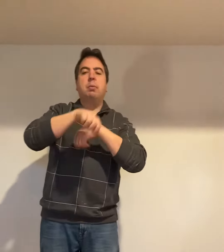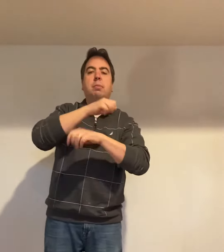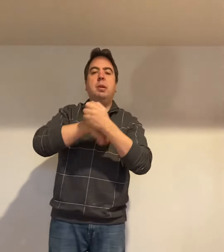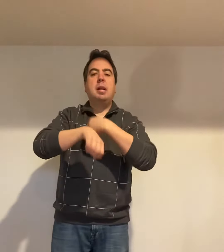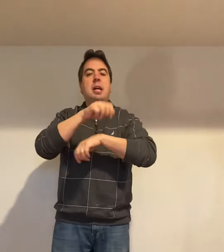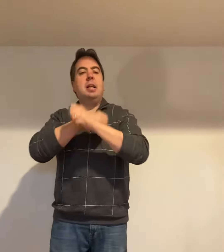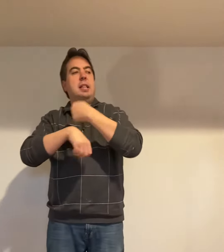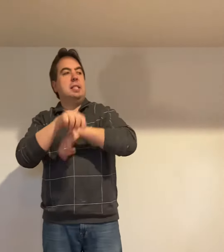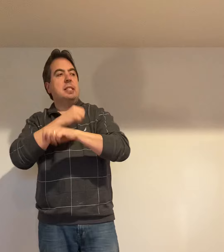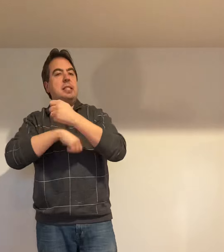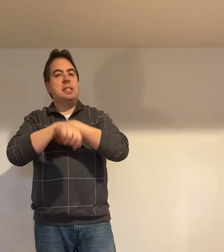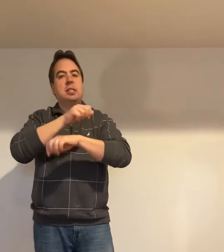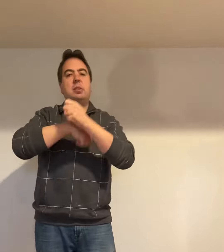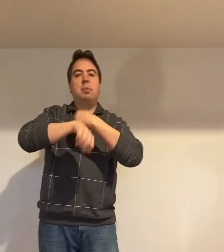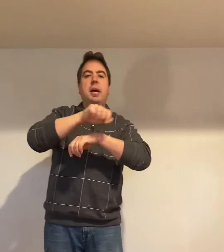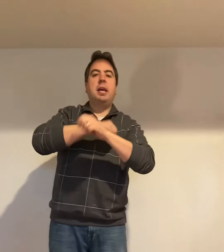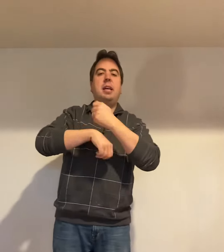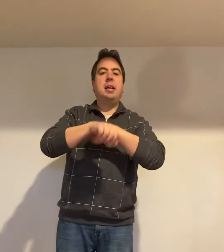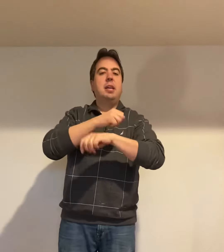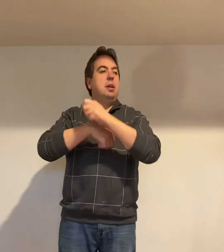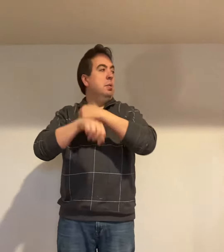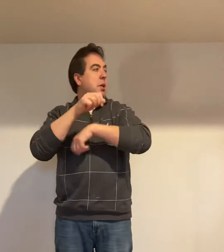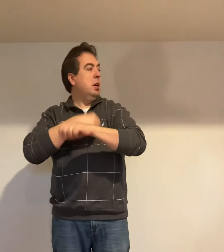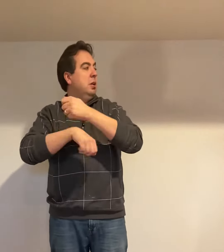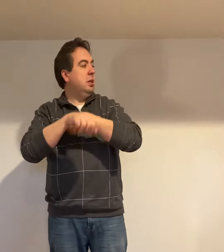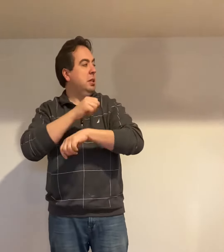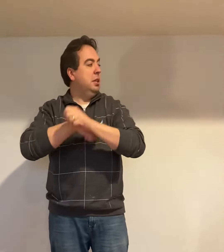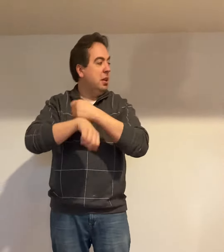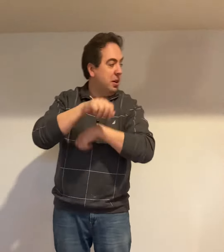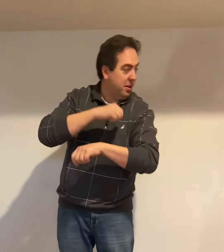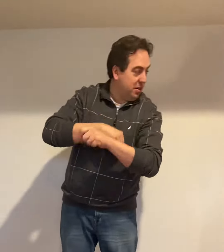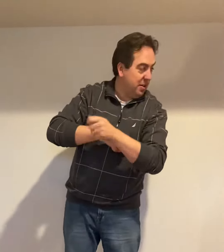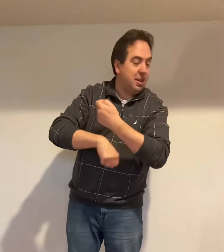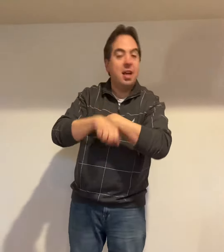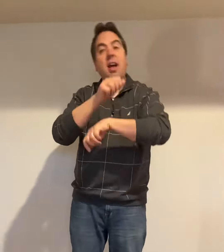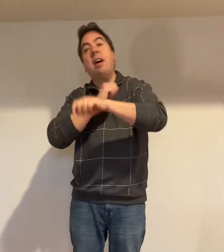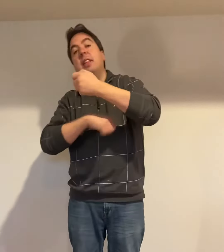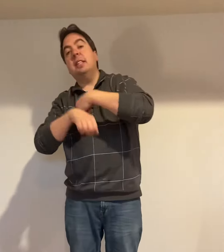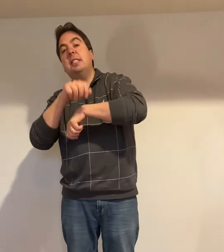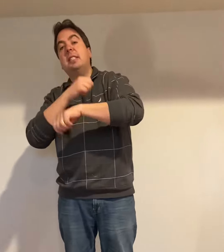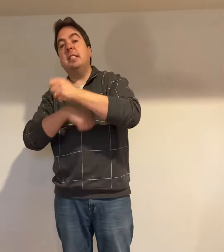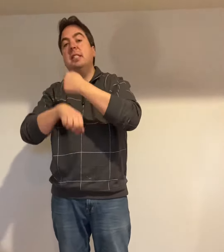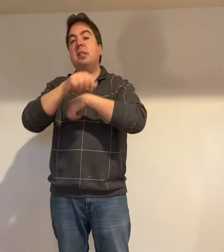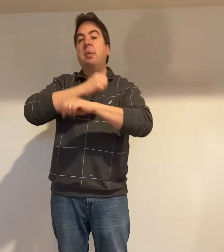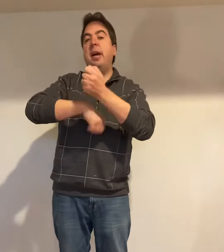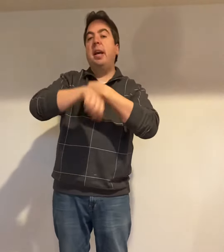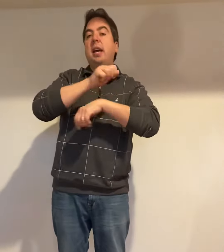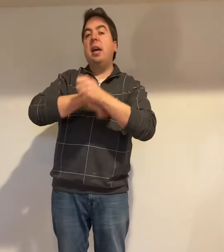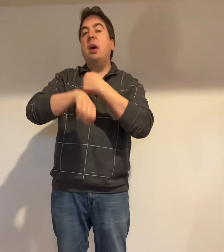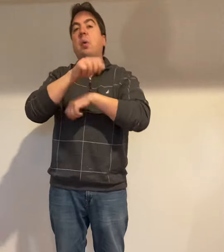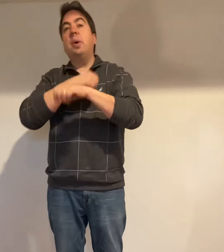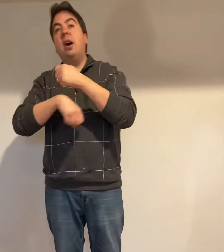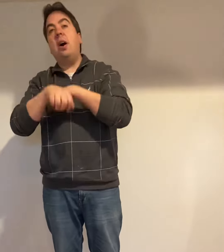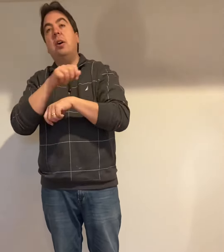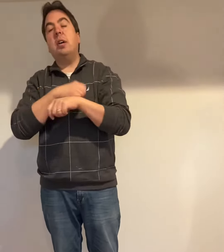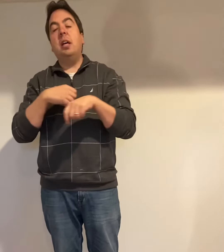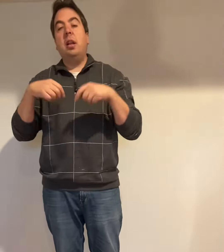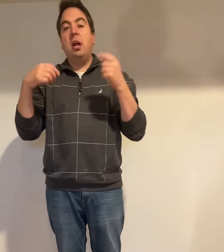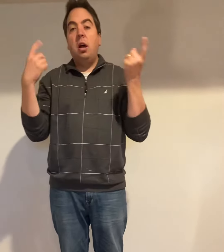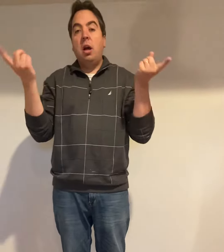This is the way. This all can learn. This is the way. We all can learn.